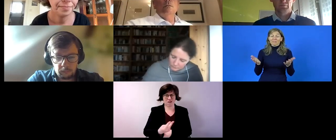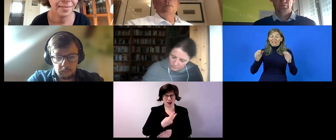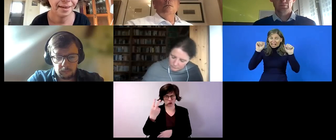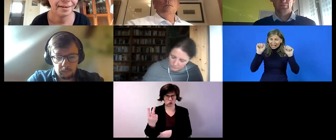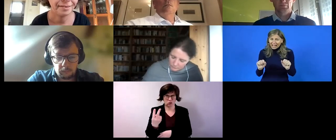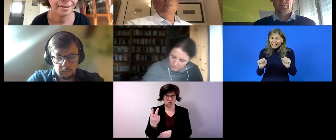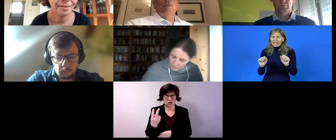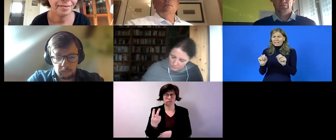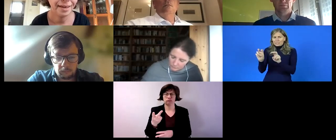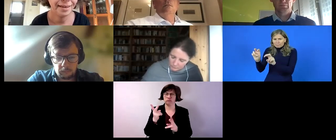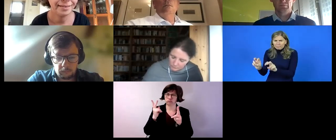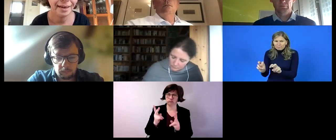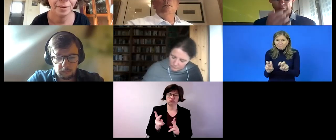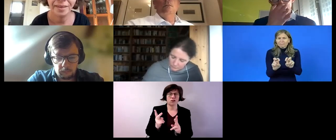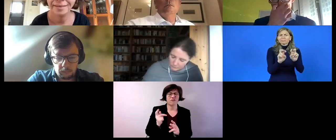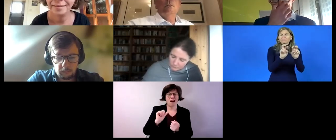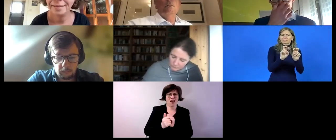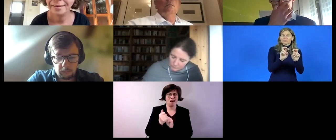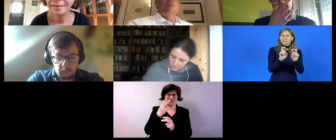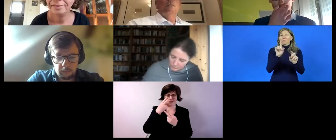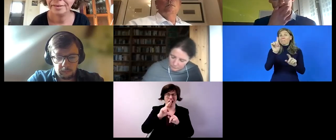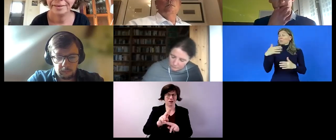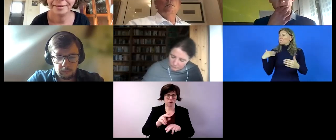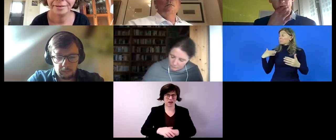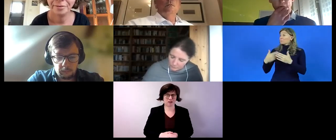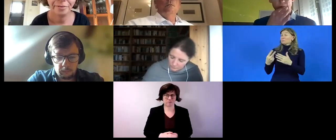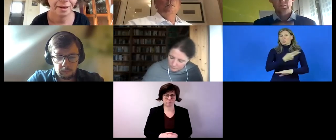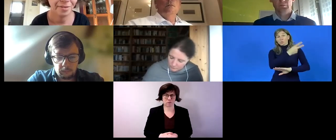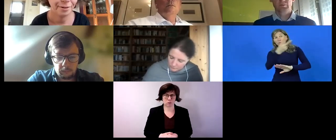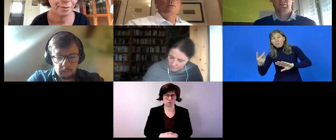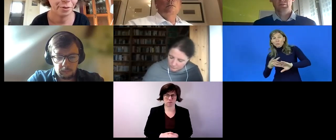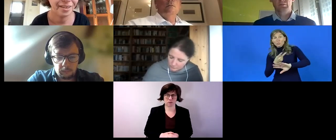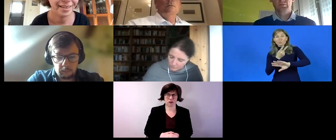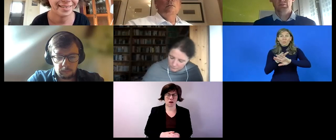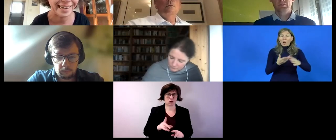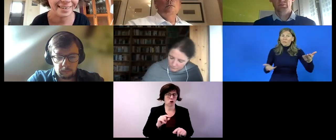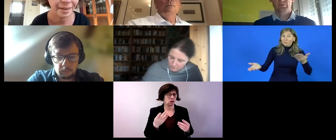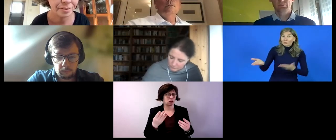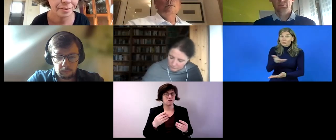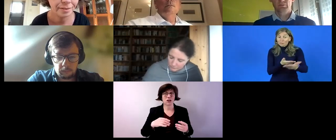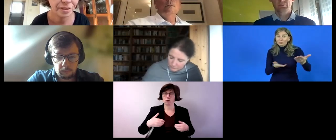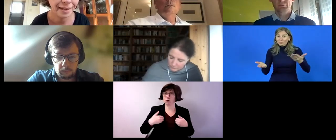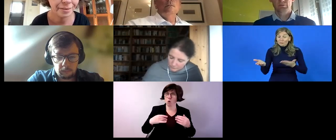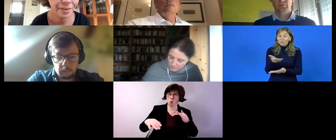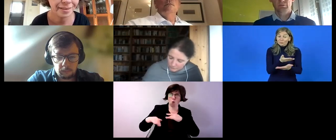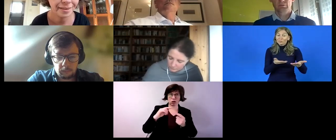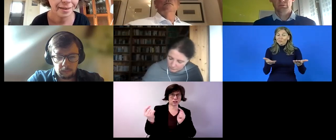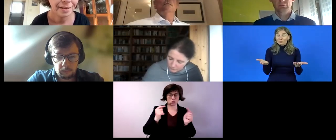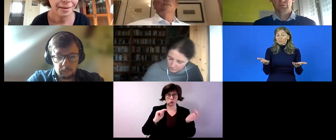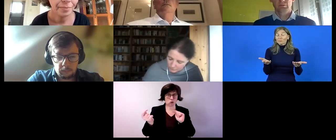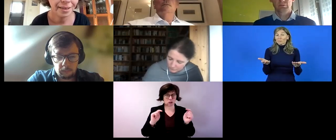think that within the two hours that we've spent together in this webinar we simply